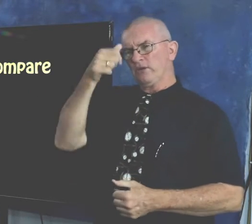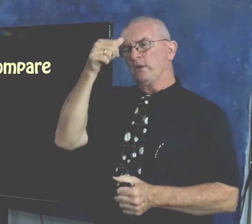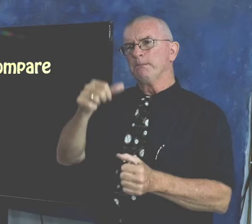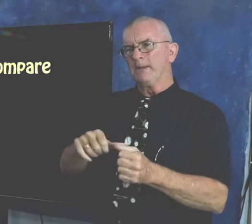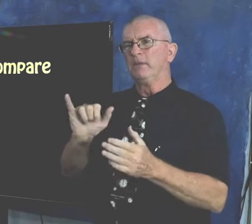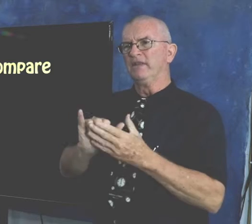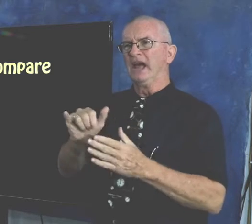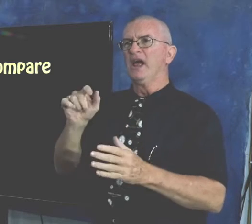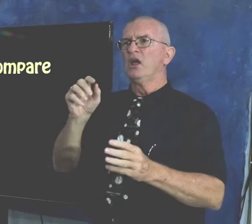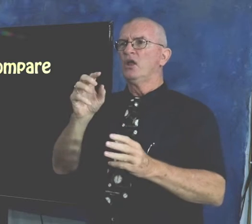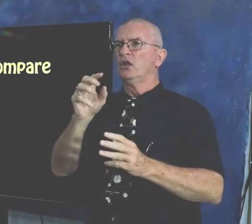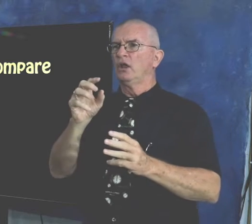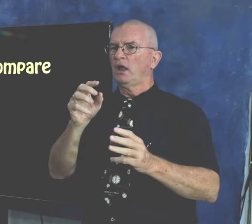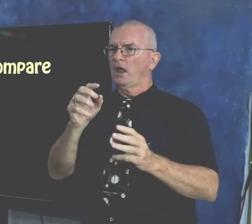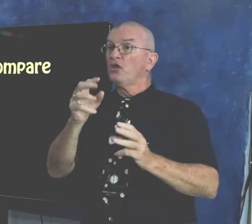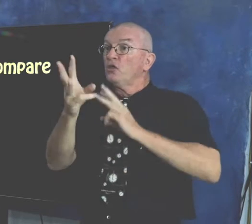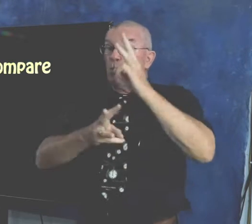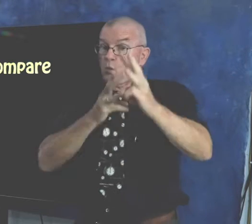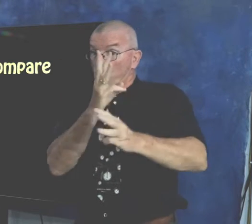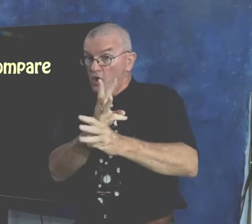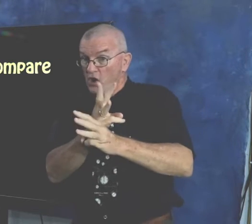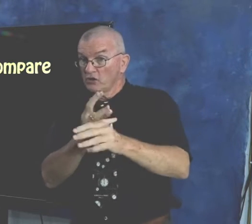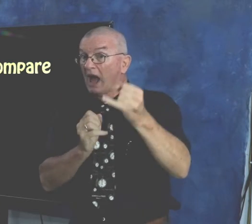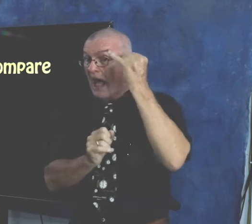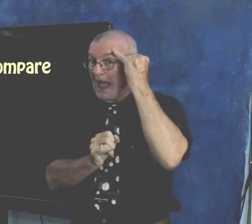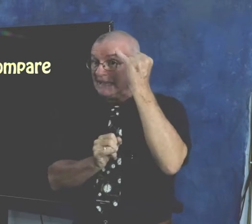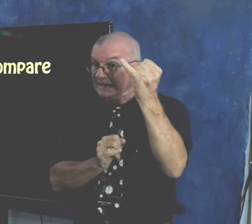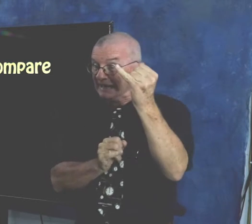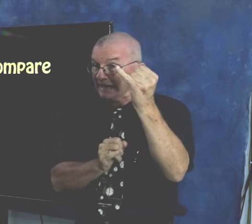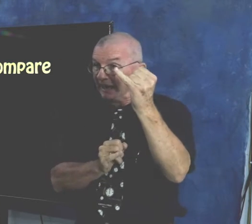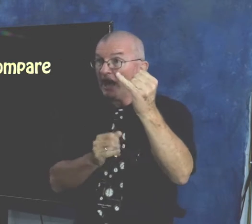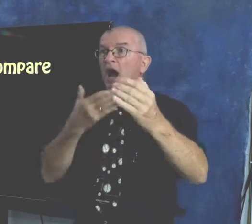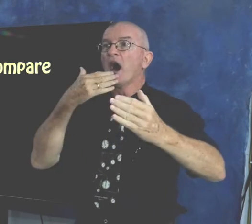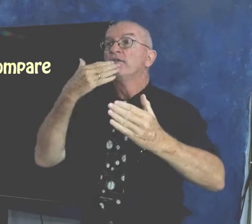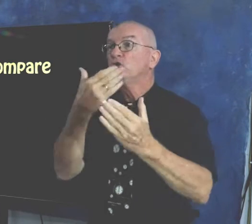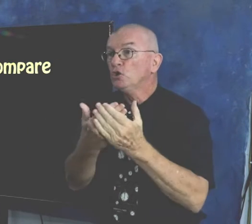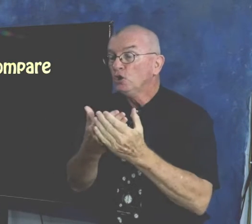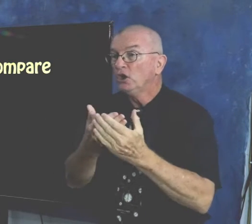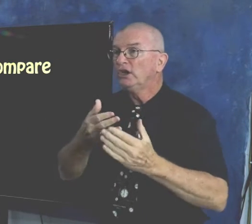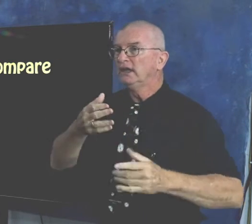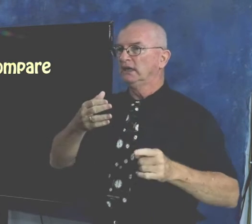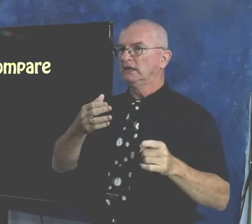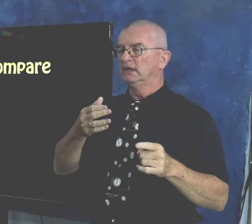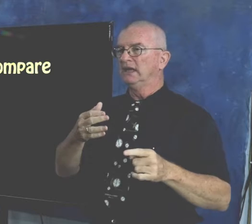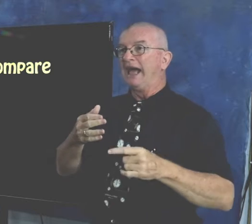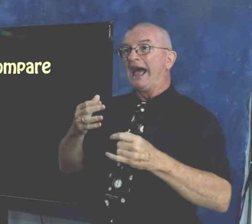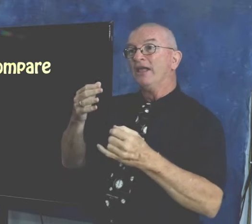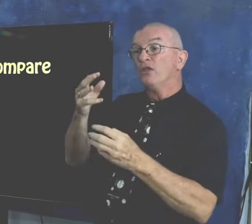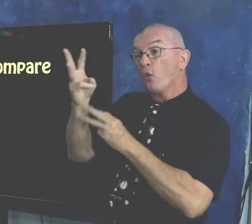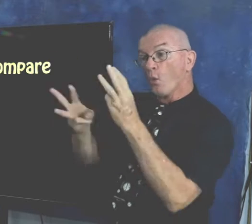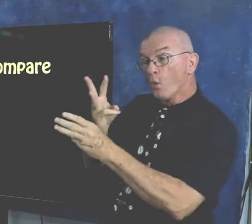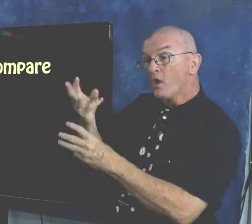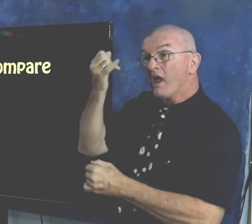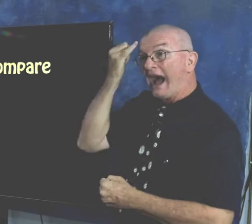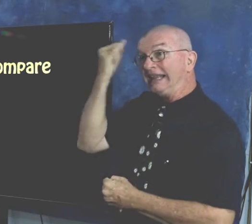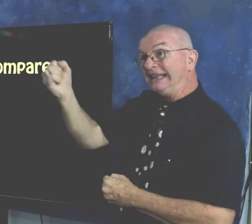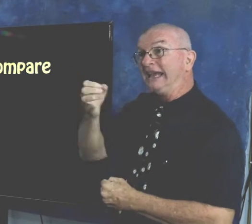We need to remember that the world's idea of good and the world's idea of evil